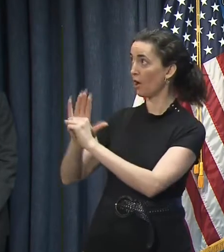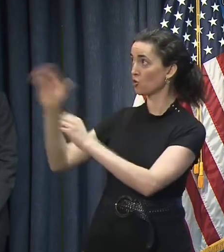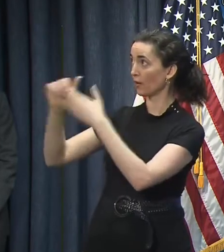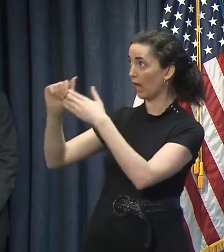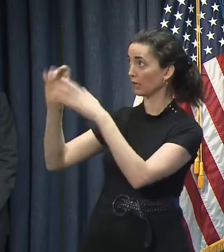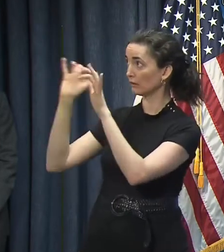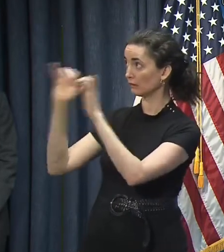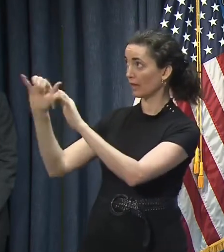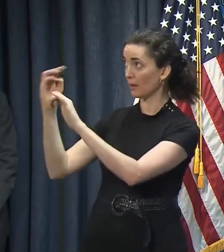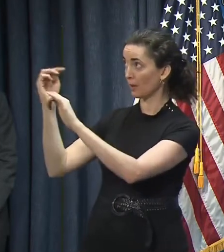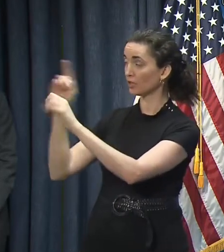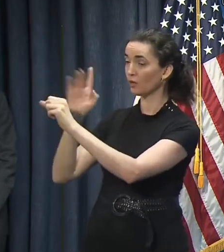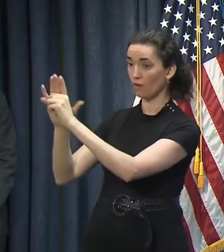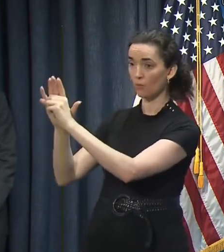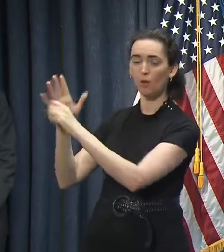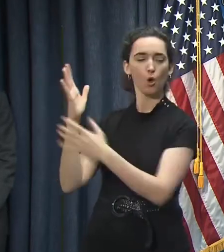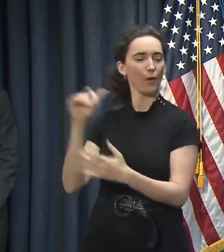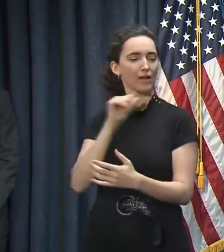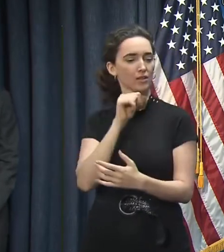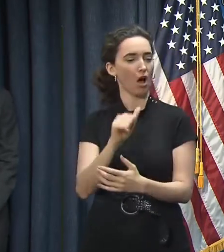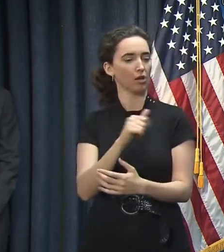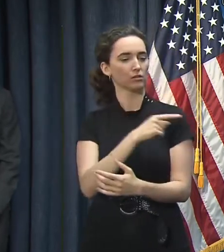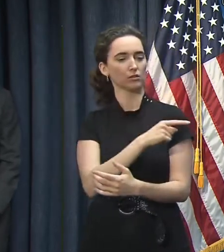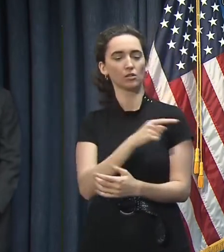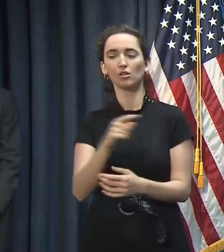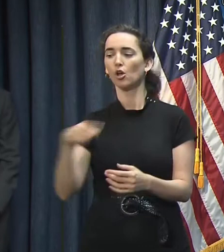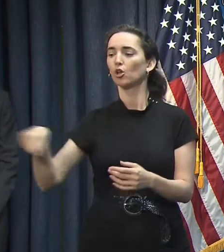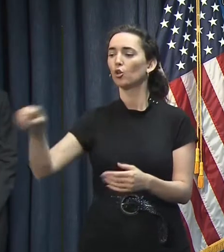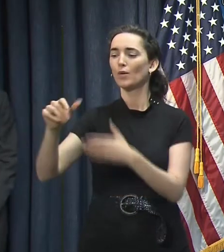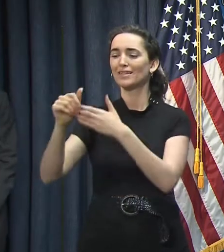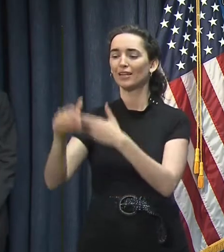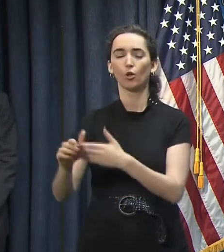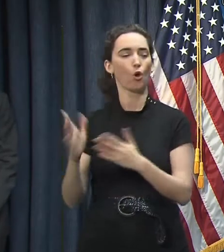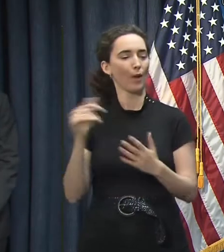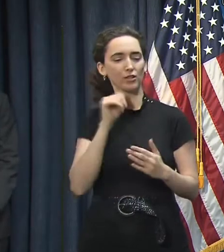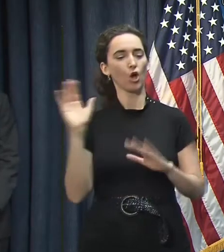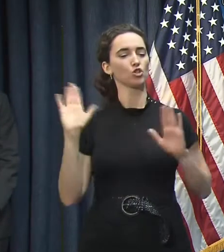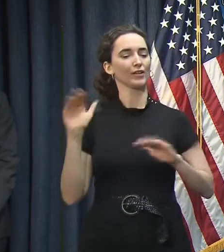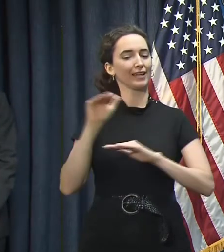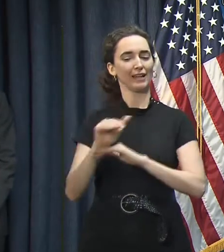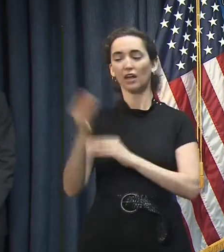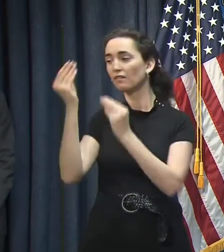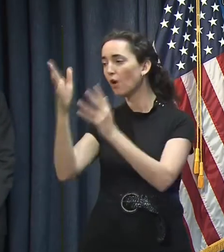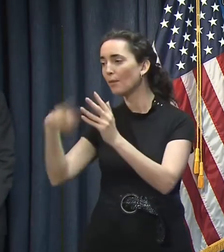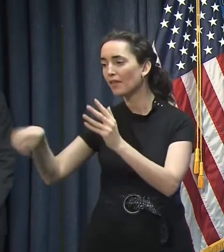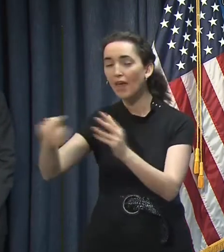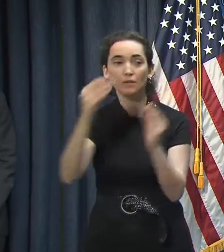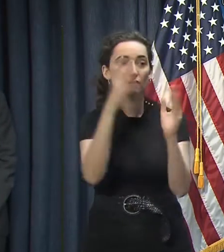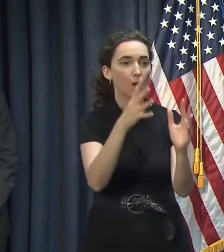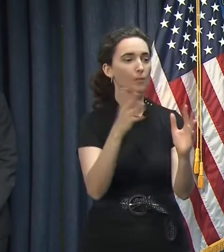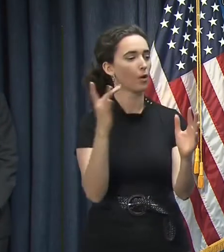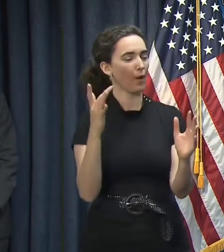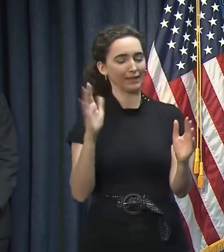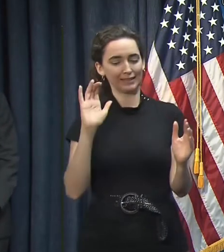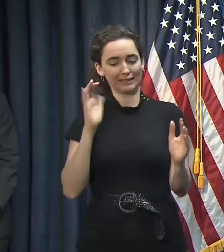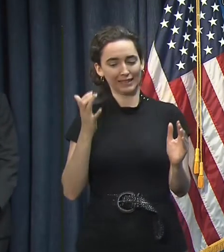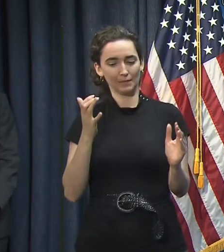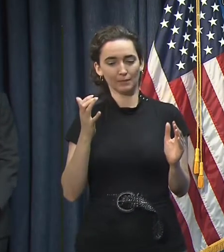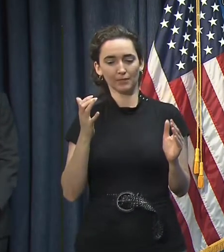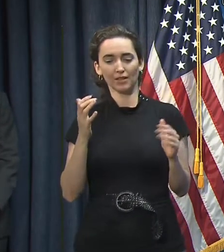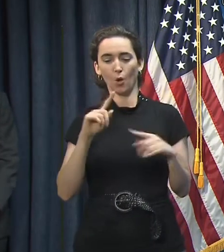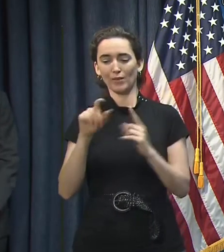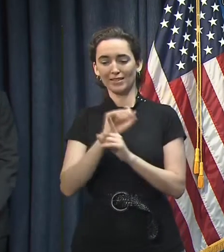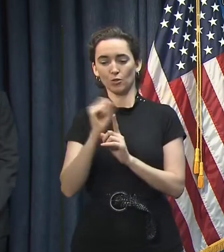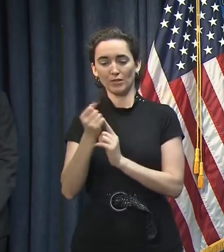its guidelines Monday, why you didn't start notifying the leadership Sunday night when it seemed like things were shifting in the wrong